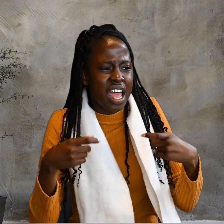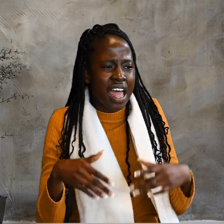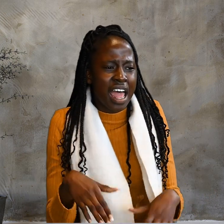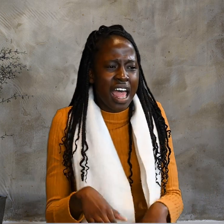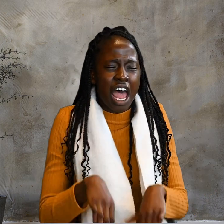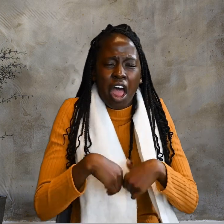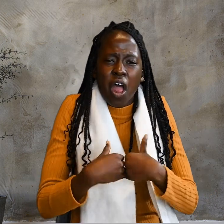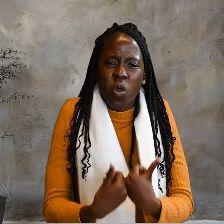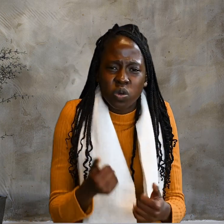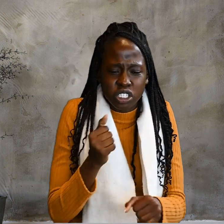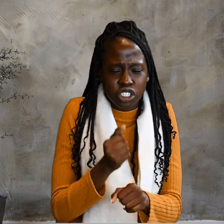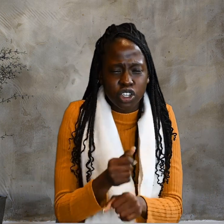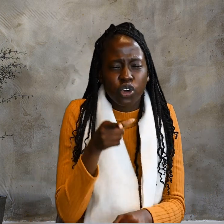And they threw him out.